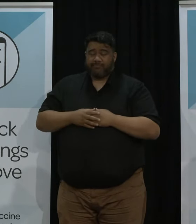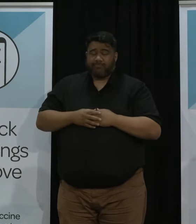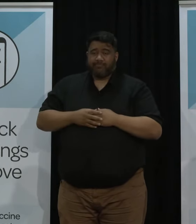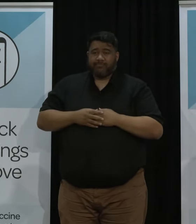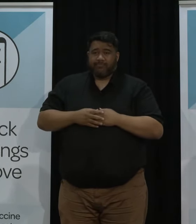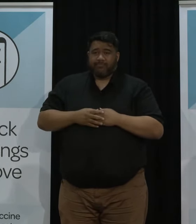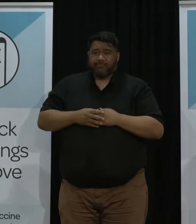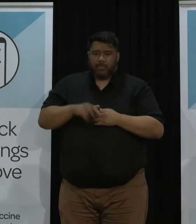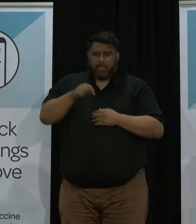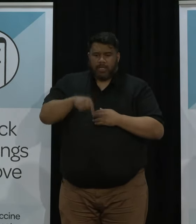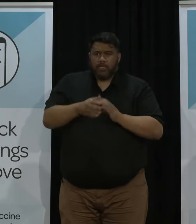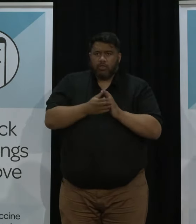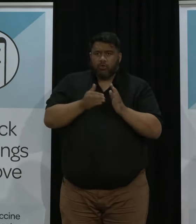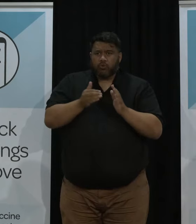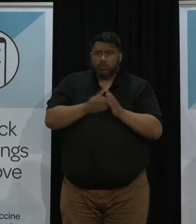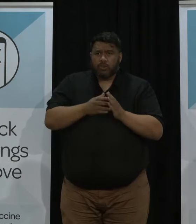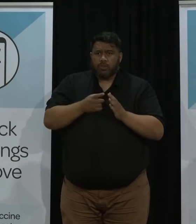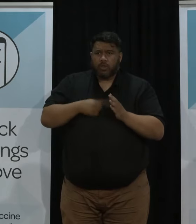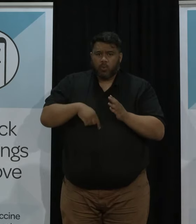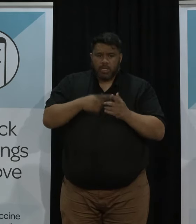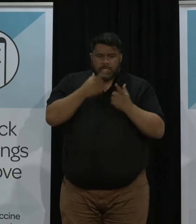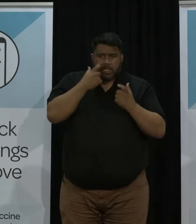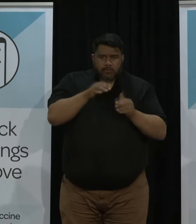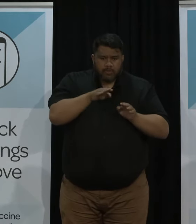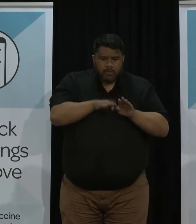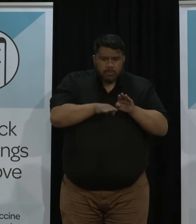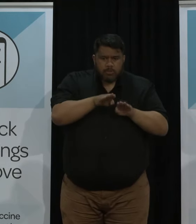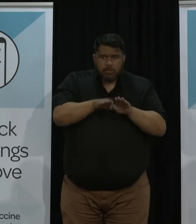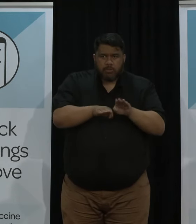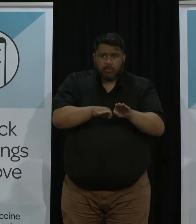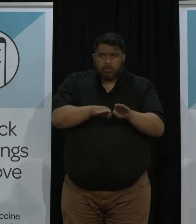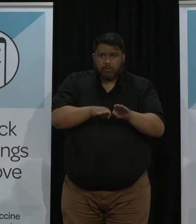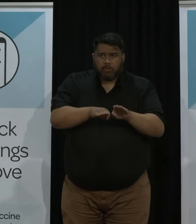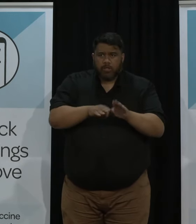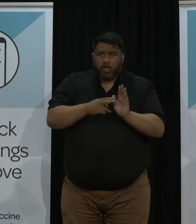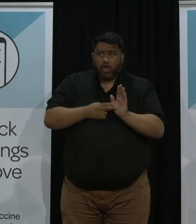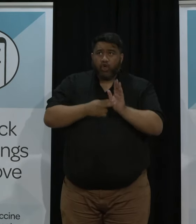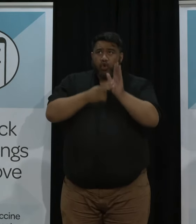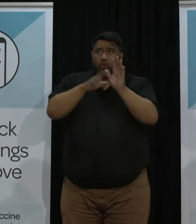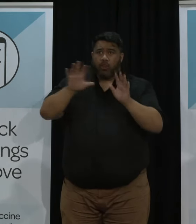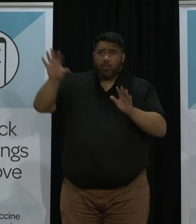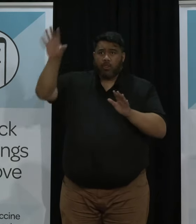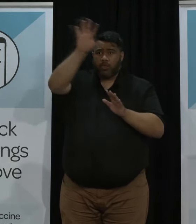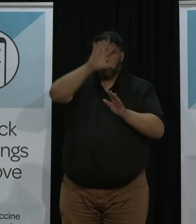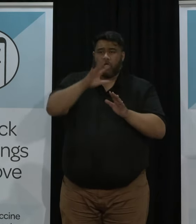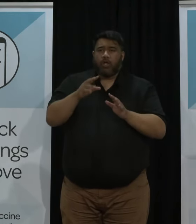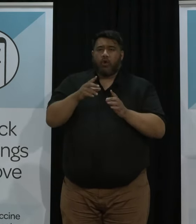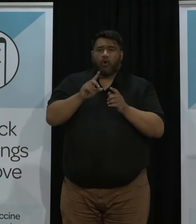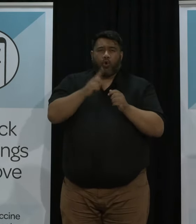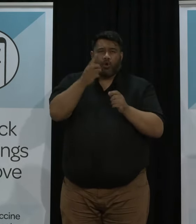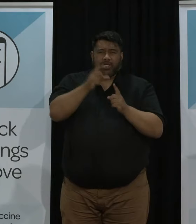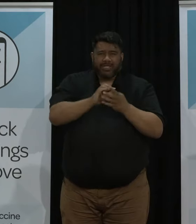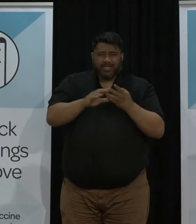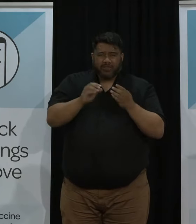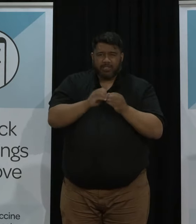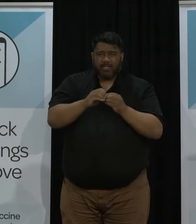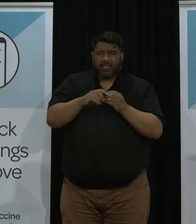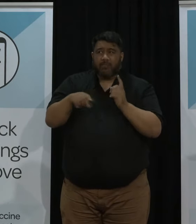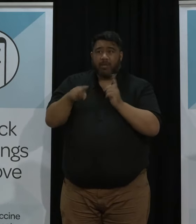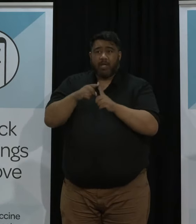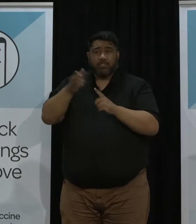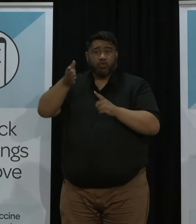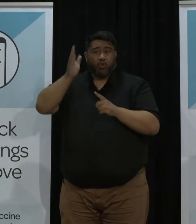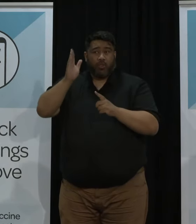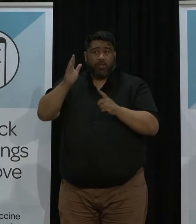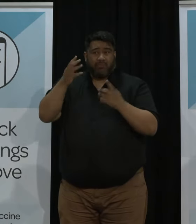success of our cautious approach In the past week across the northern DHBs which include the three Auckland DHBs in Northland there